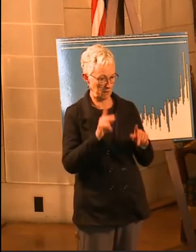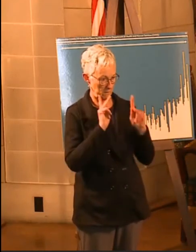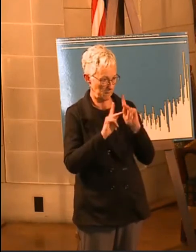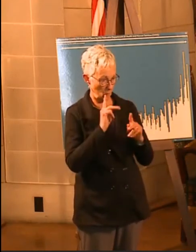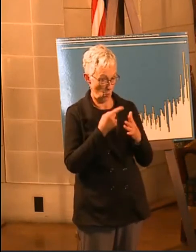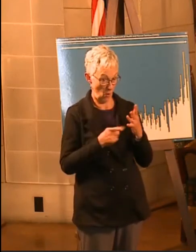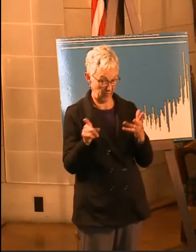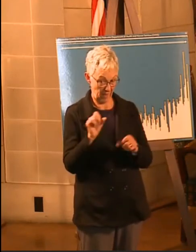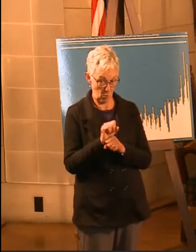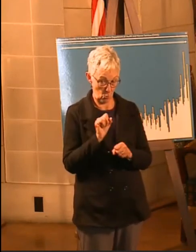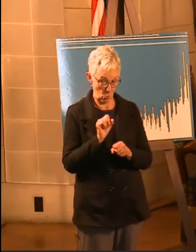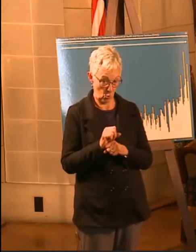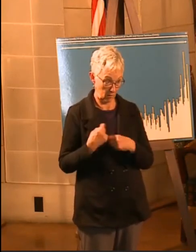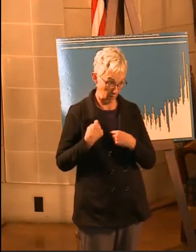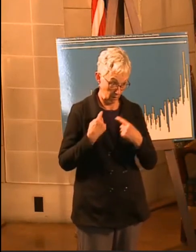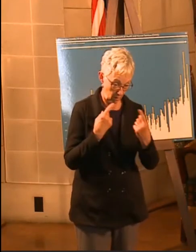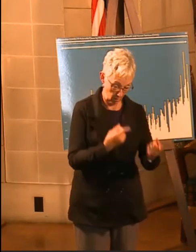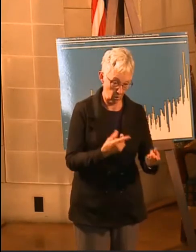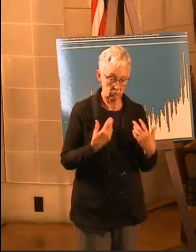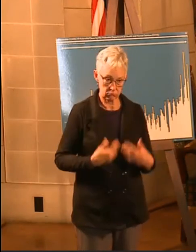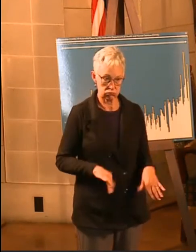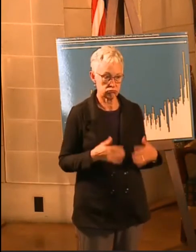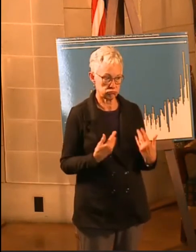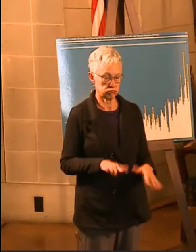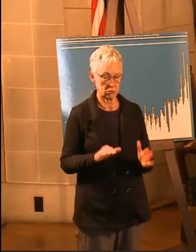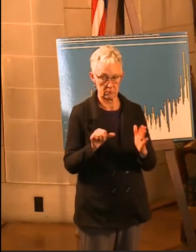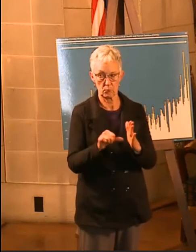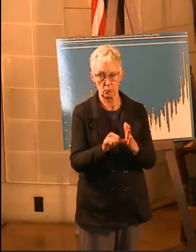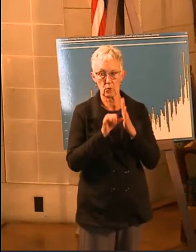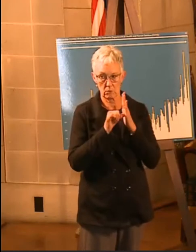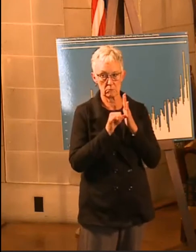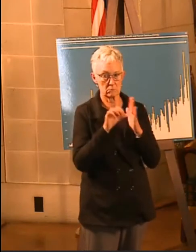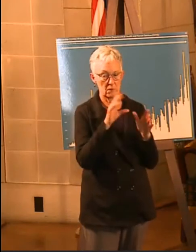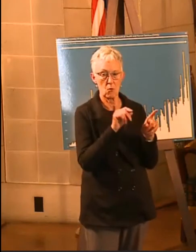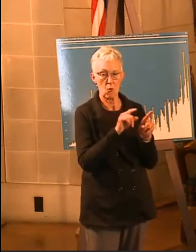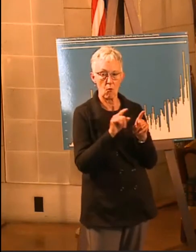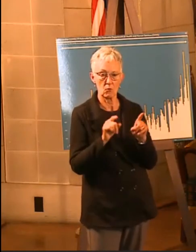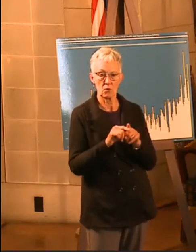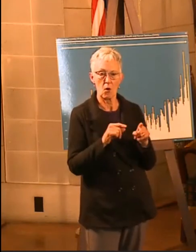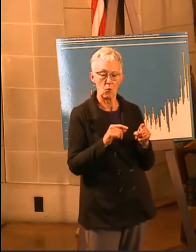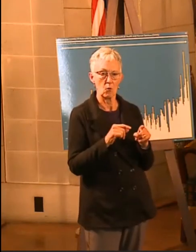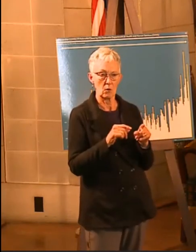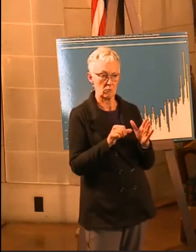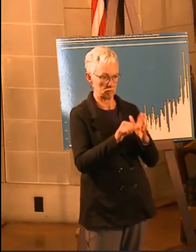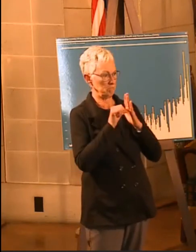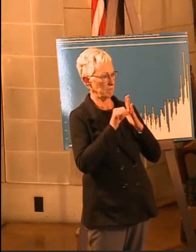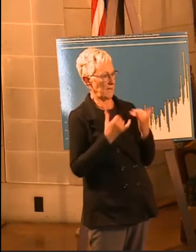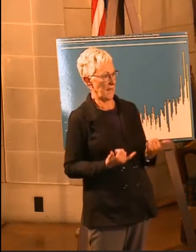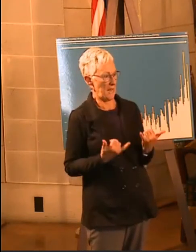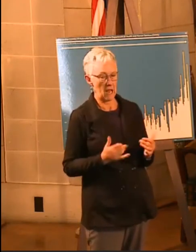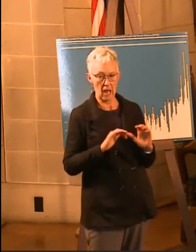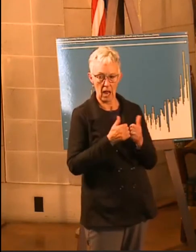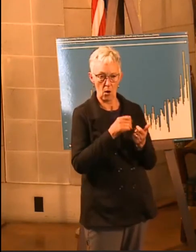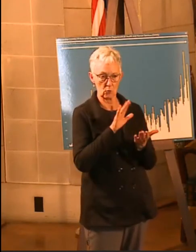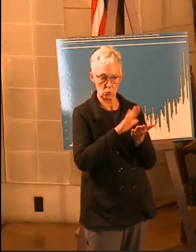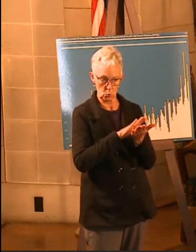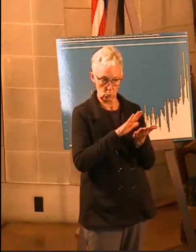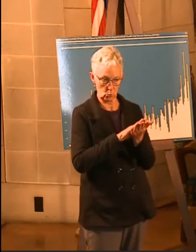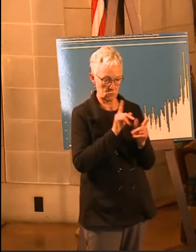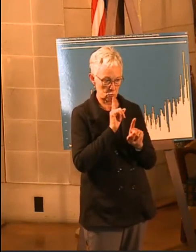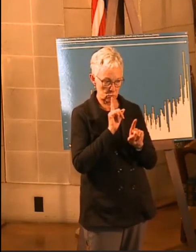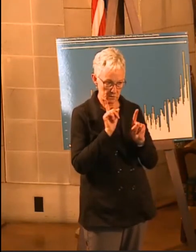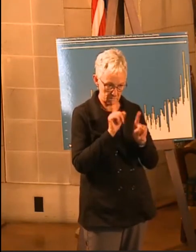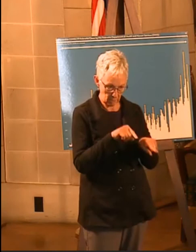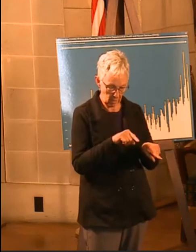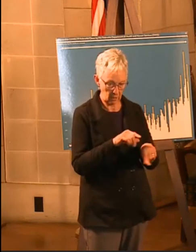24-7 is extremely remarkable and also remarkable, I think, at these points in time is how the schools have responded,